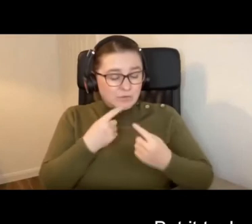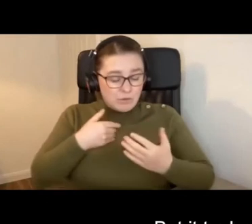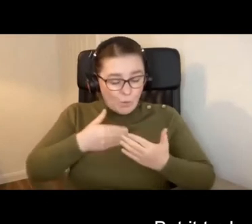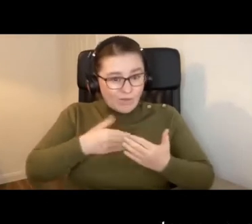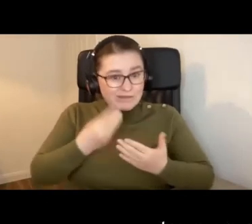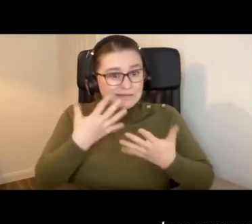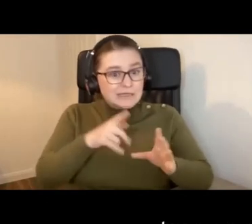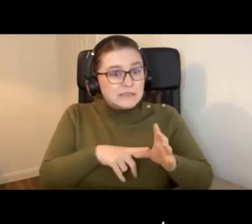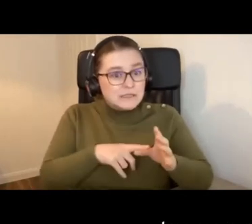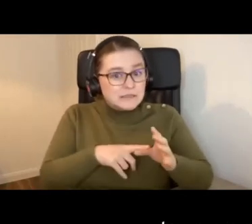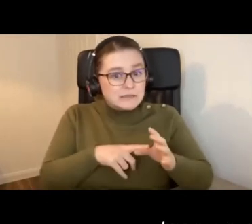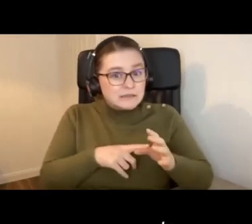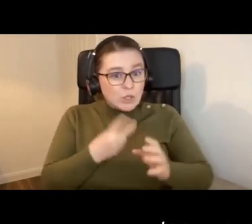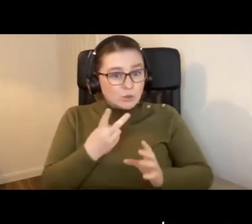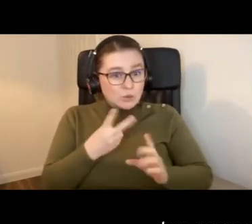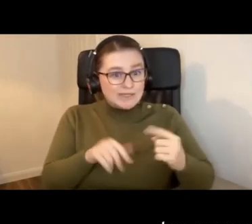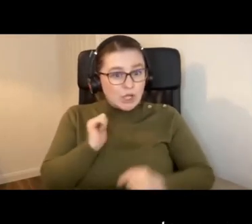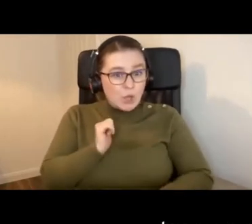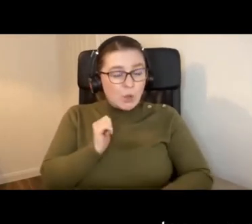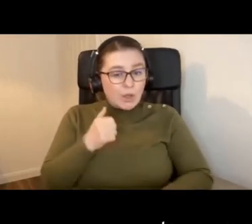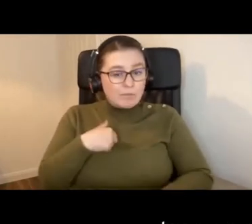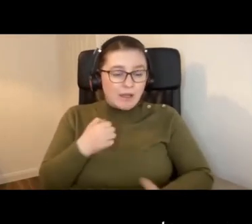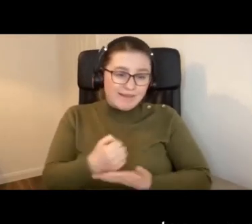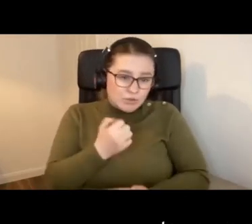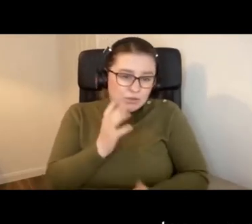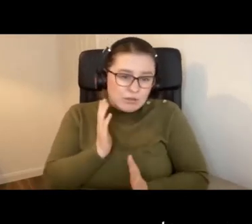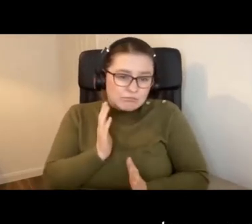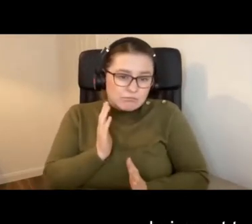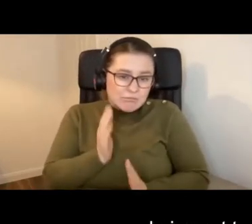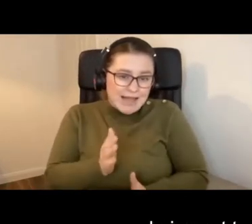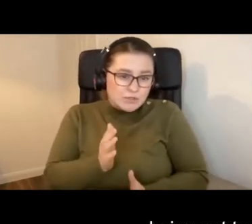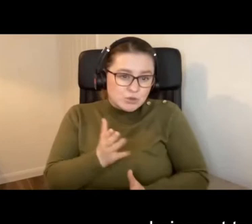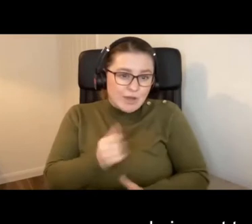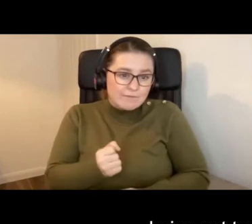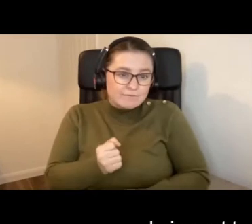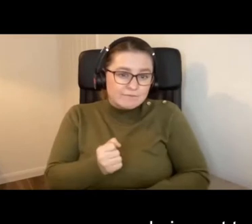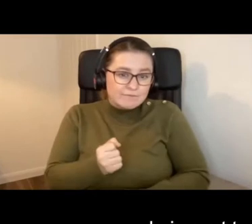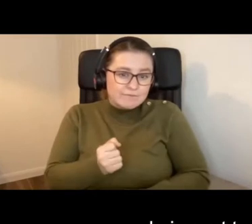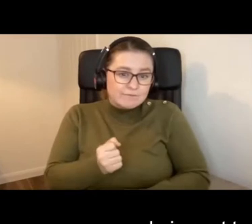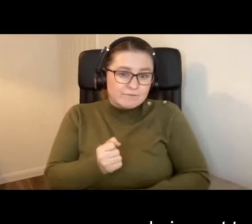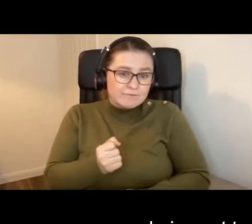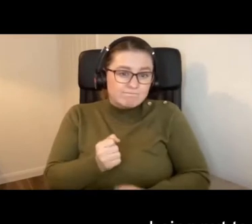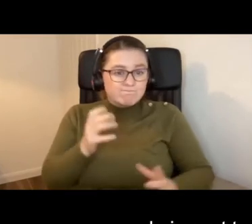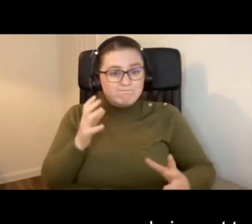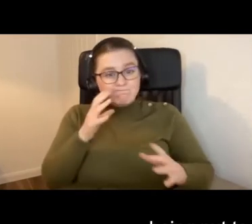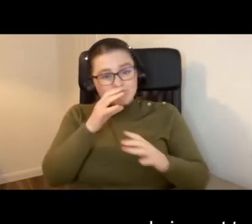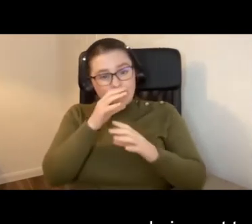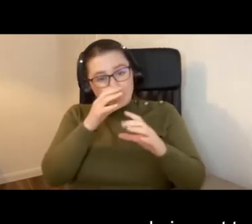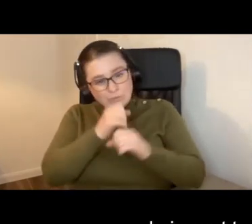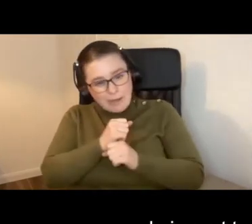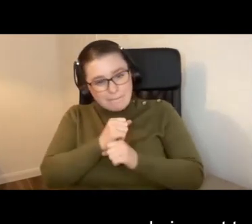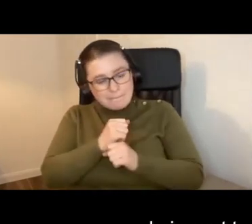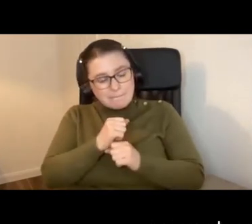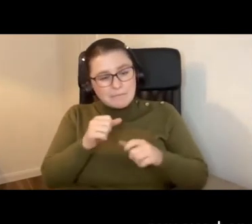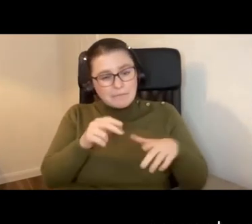two years ago, I had to unfortunately undergo being put to sleep, having a